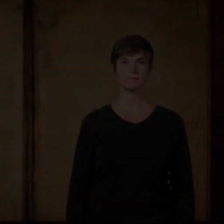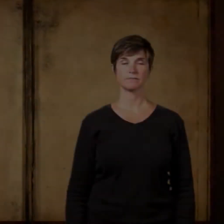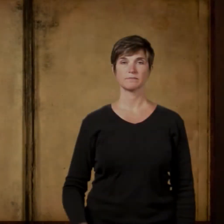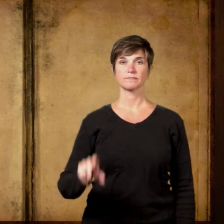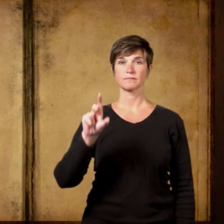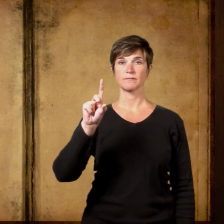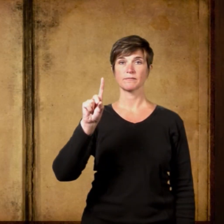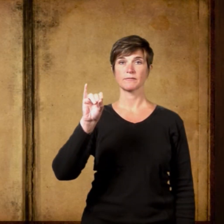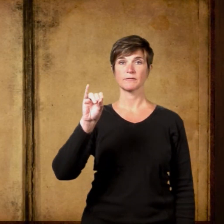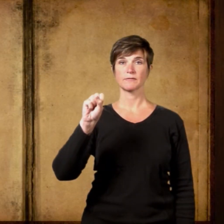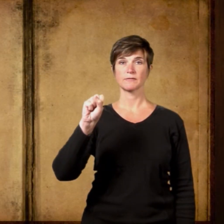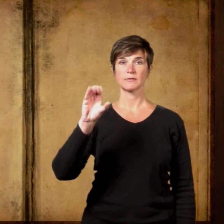Discarded